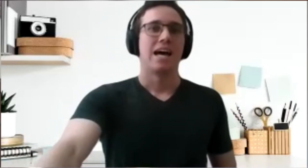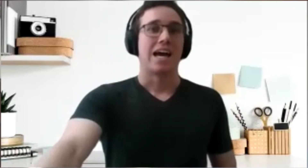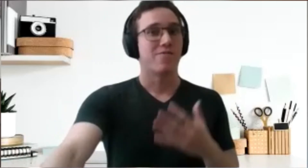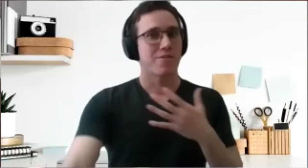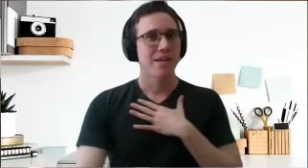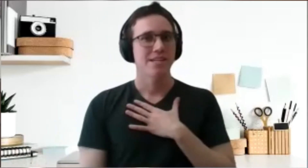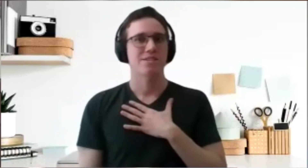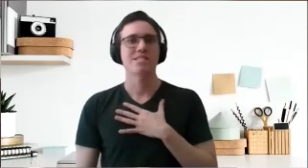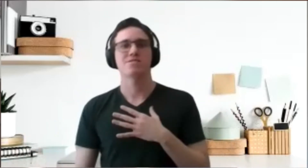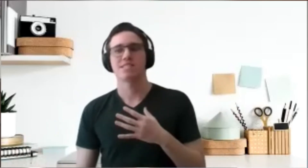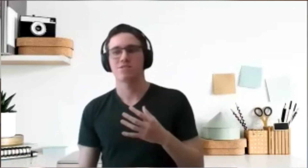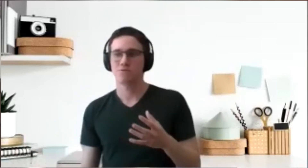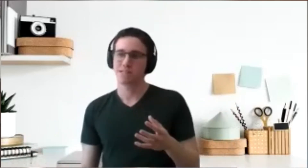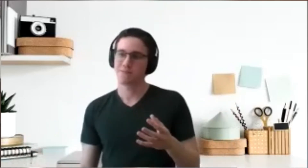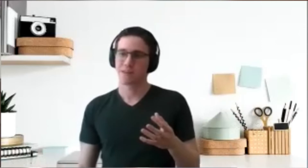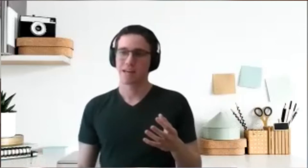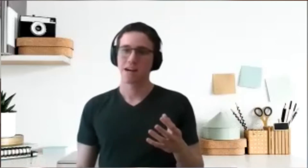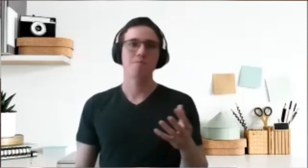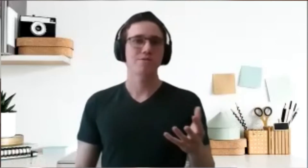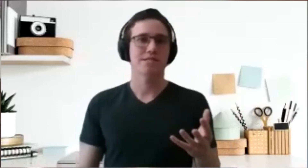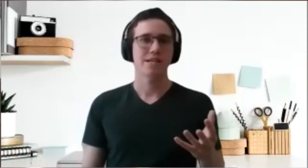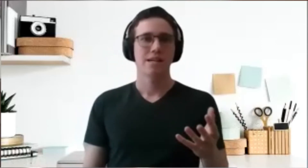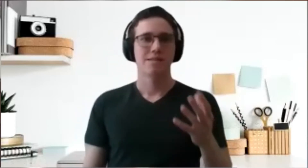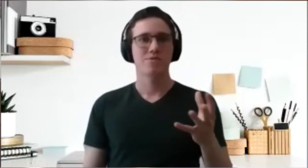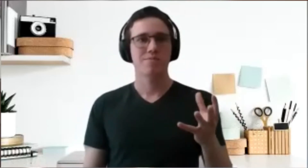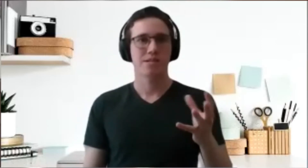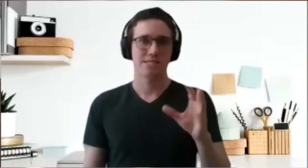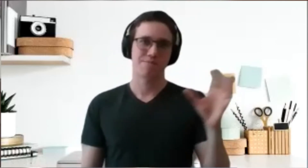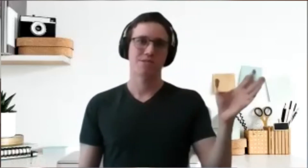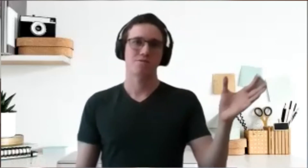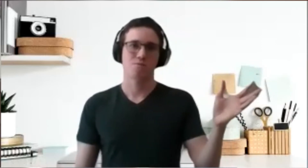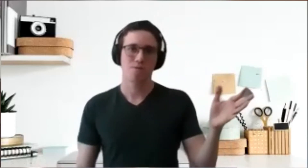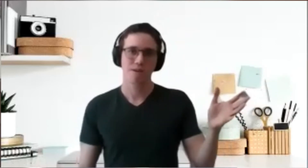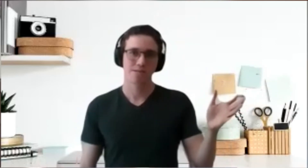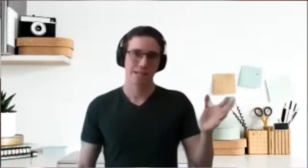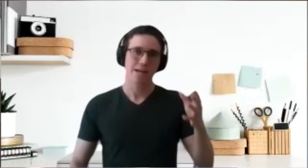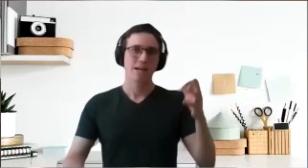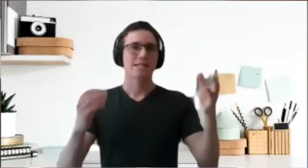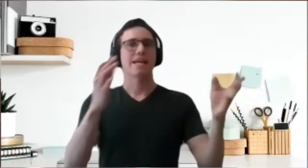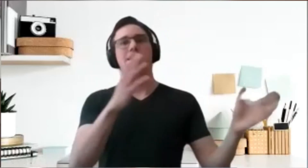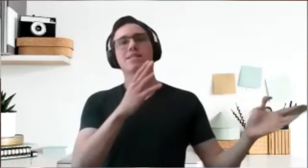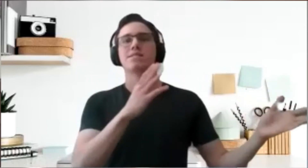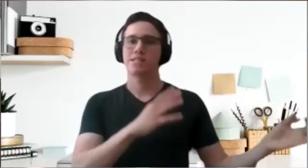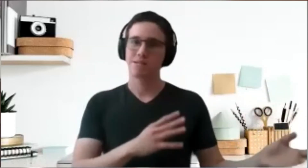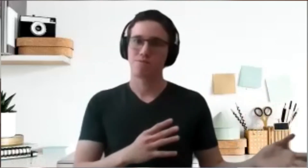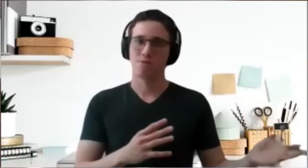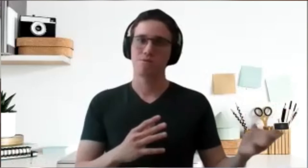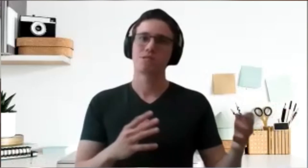And for me, the reasons I do it are mostly, the most important is personal growth, would say, taking leadership roles